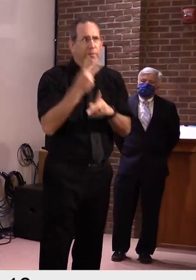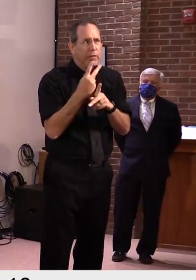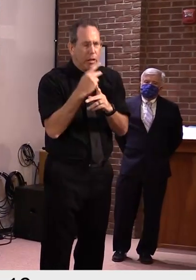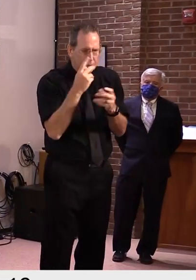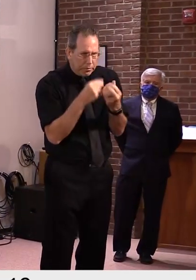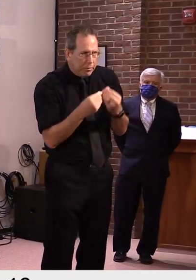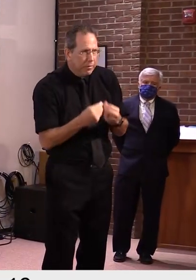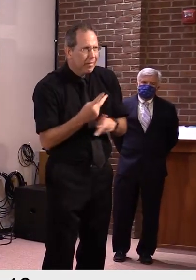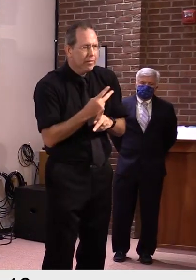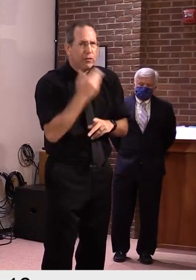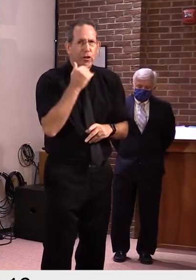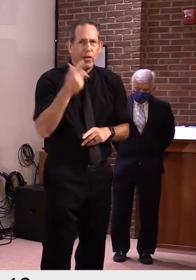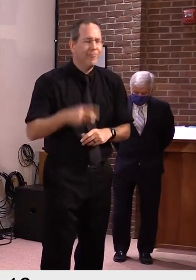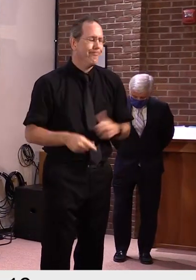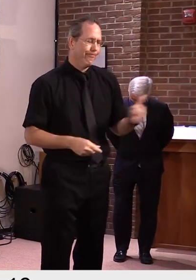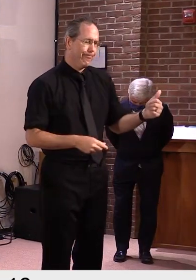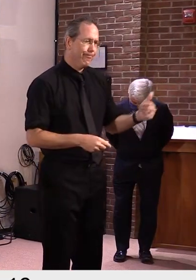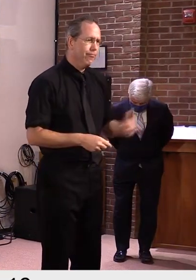Pam Davis.